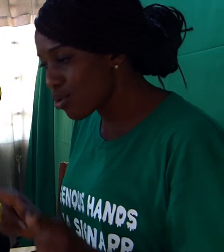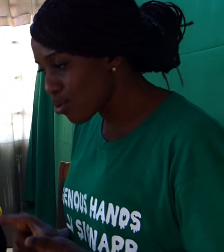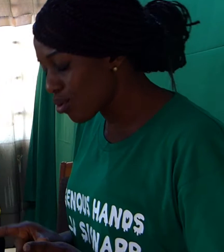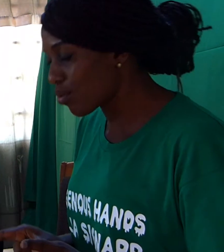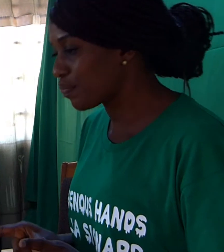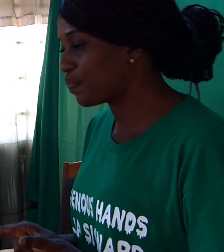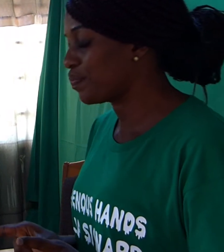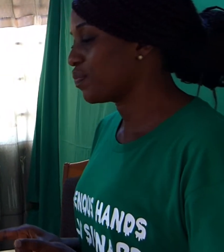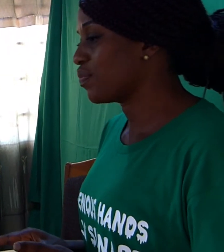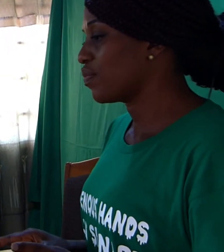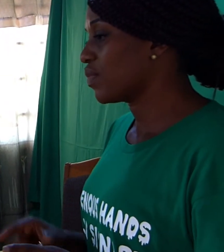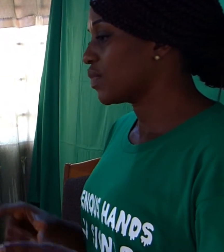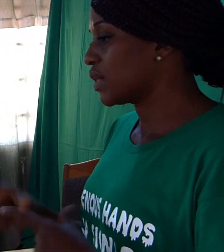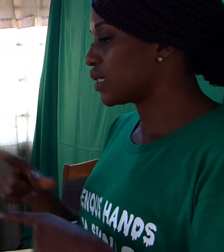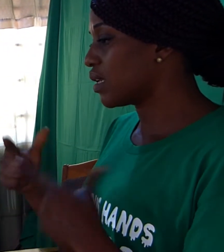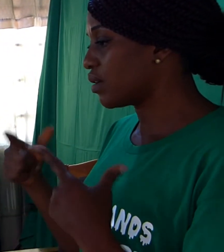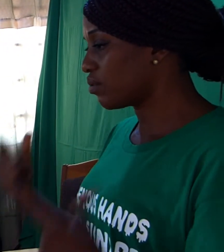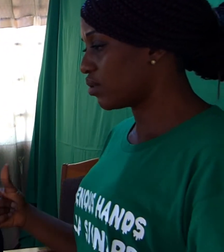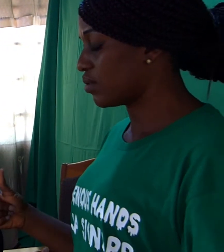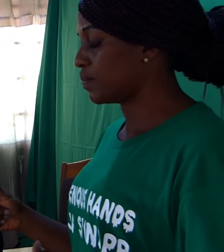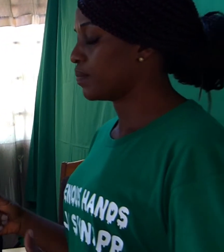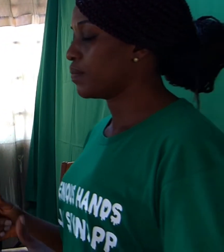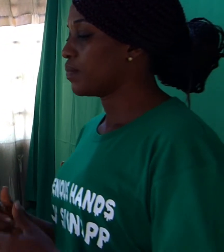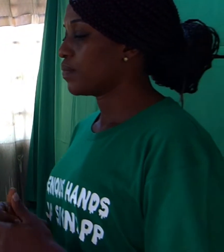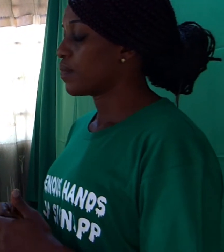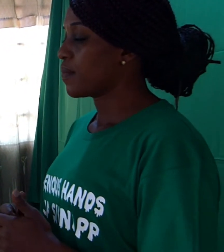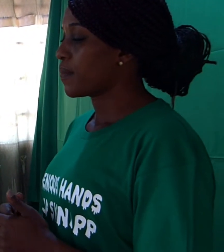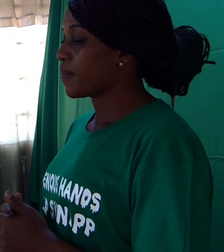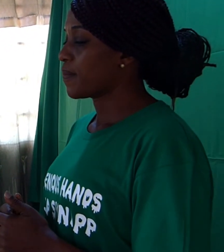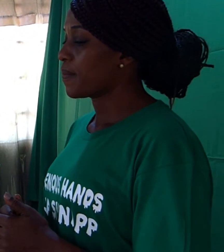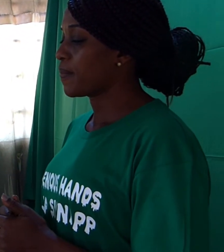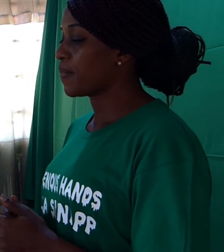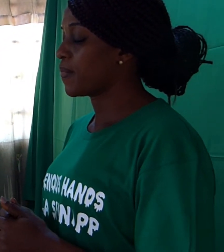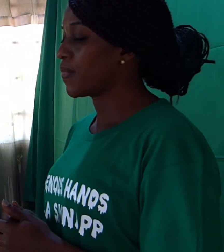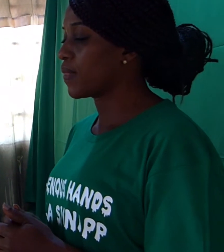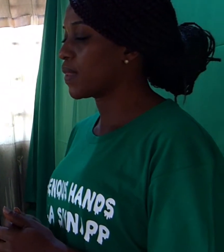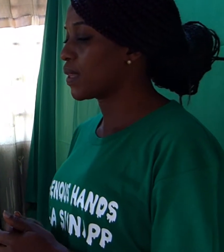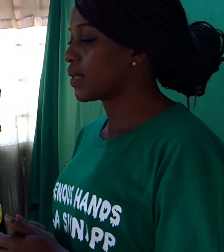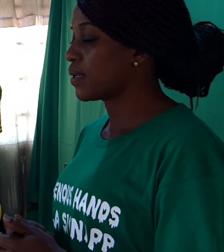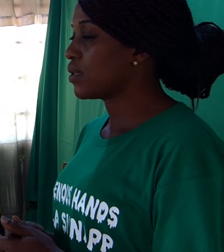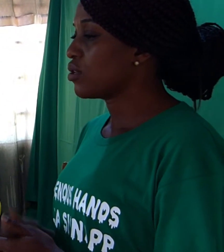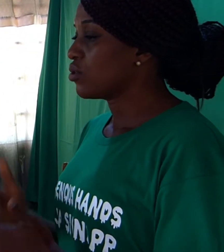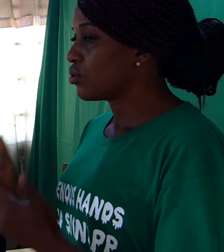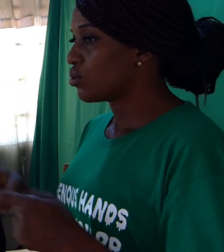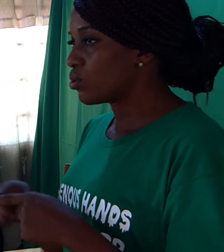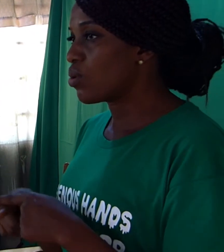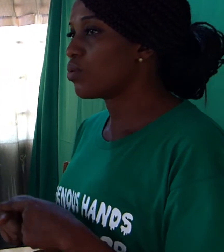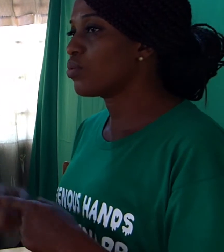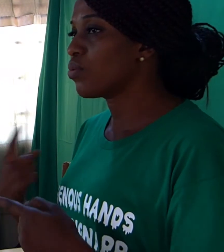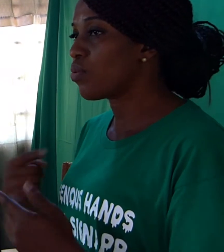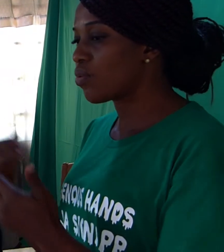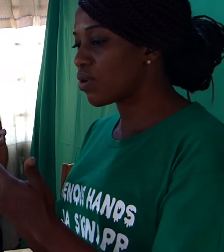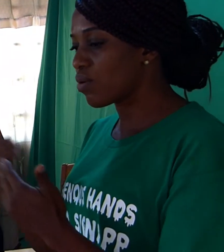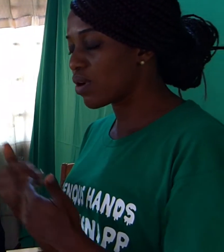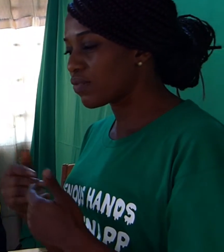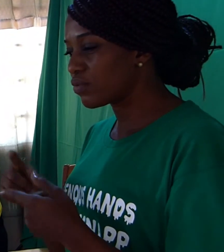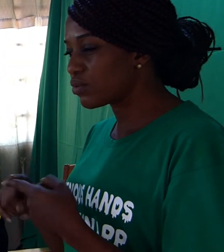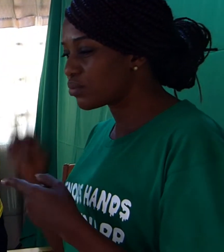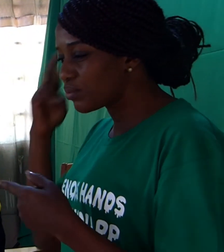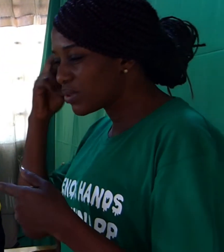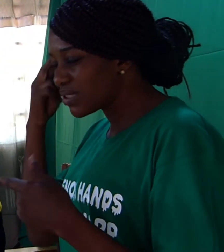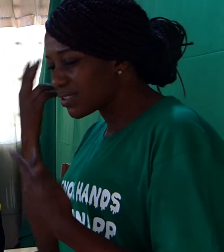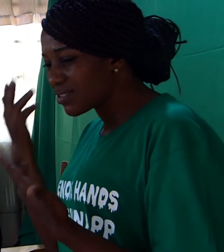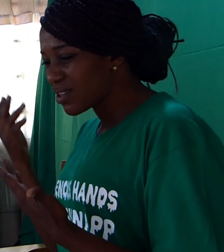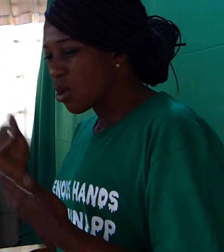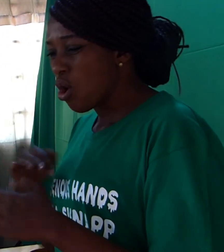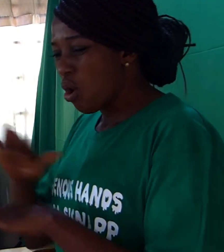it into spoken language perspective, whereby all of us were born in our communities. Even if